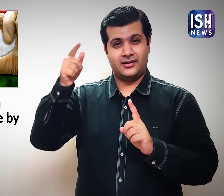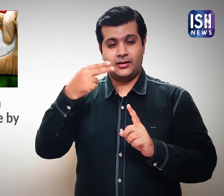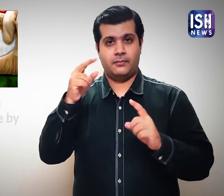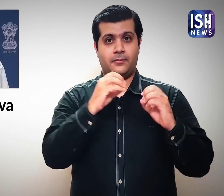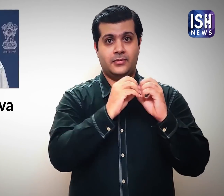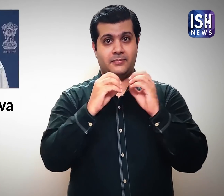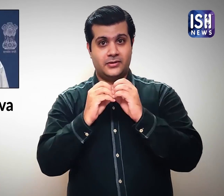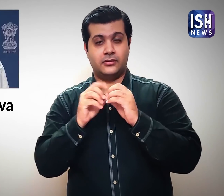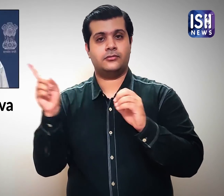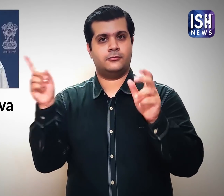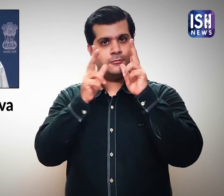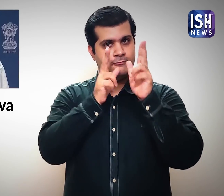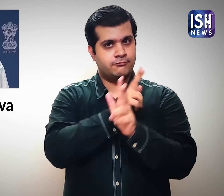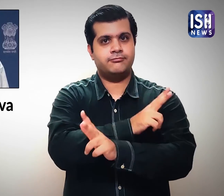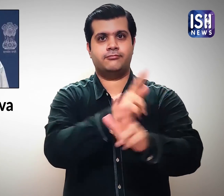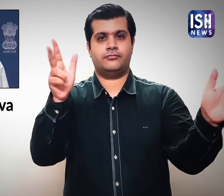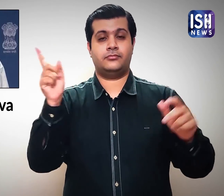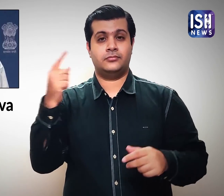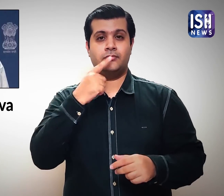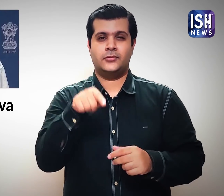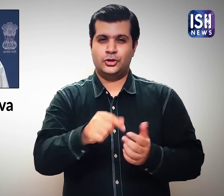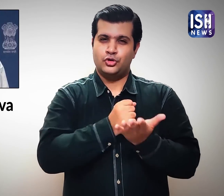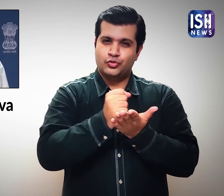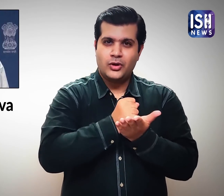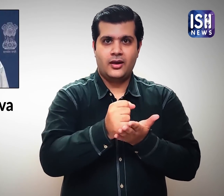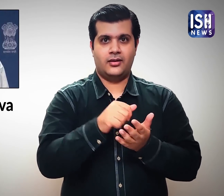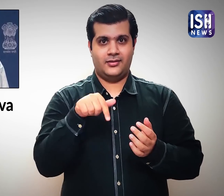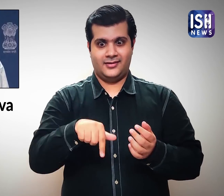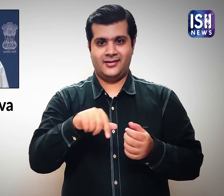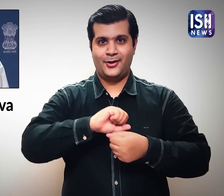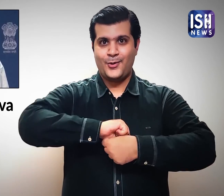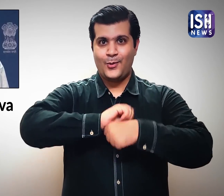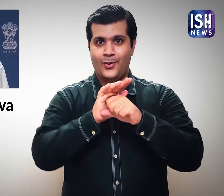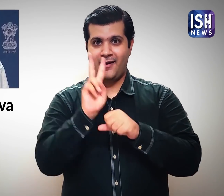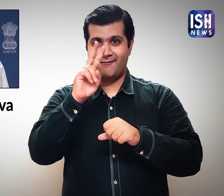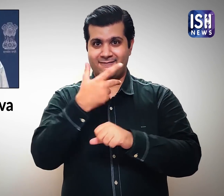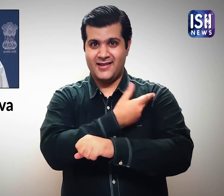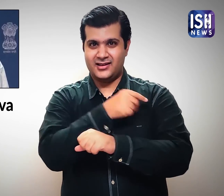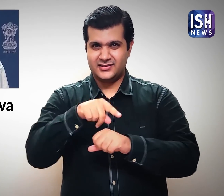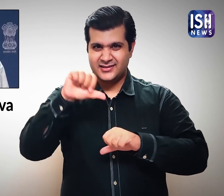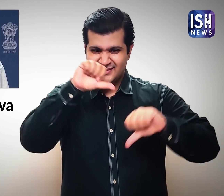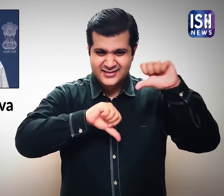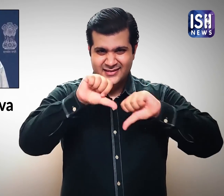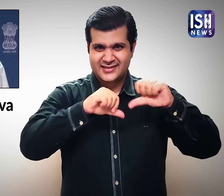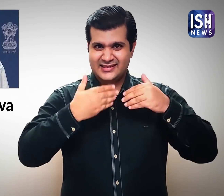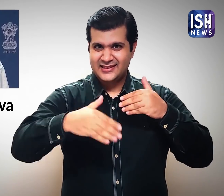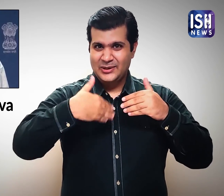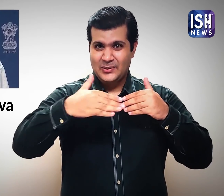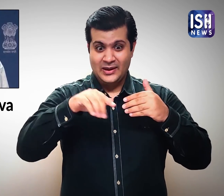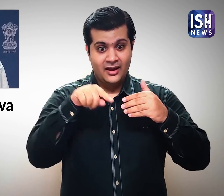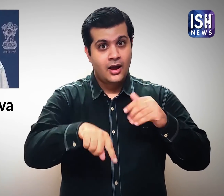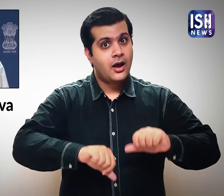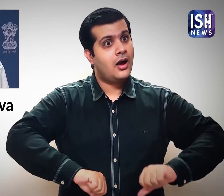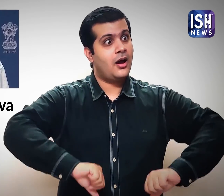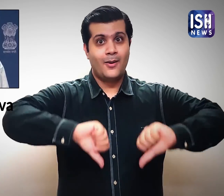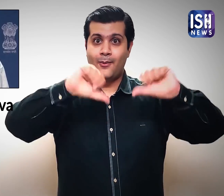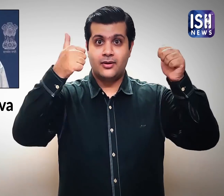-General Balram Bhargava said they are trying to launch the world's first COVID-19 vaccine on